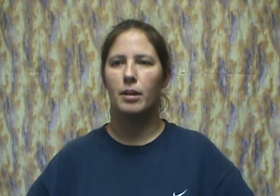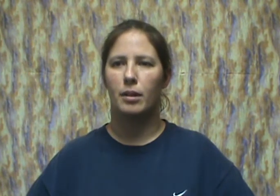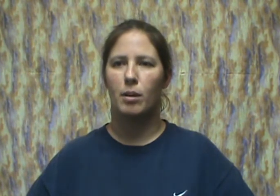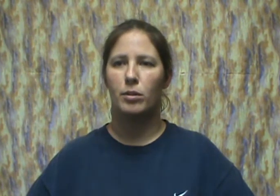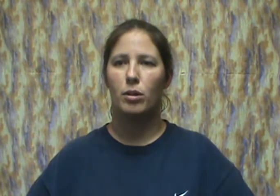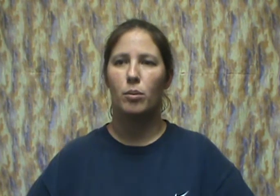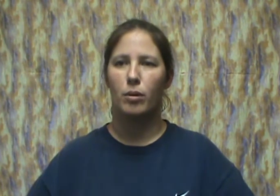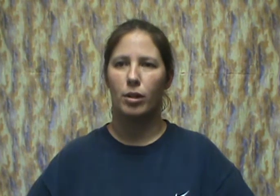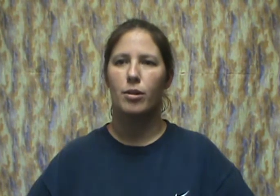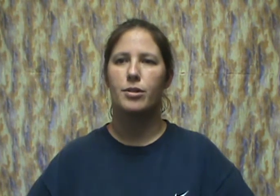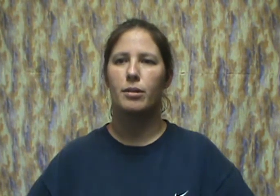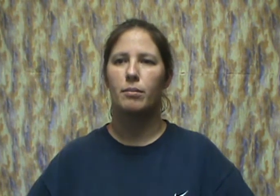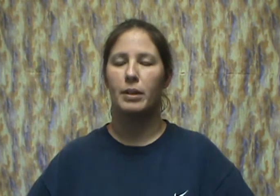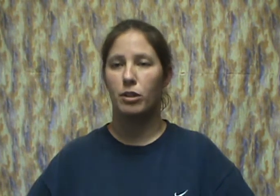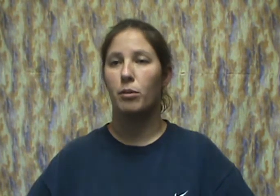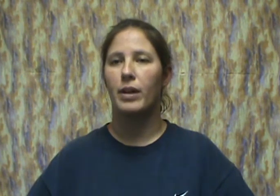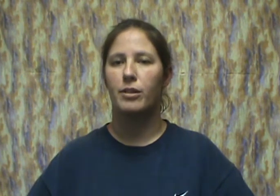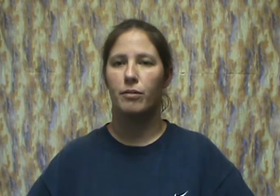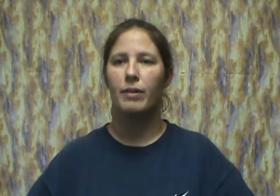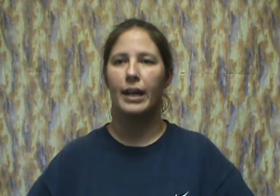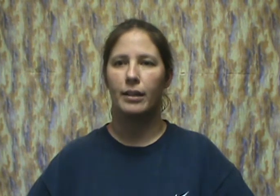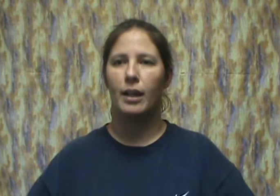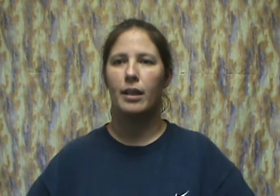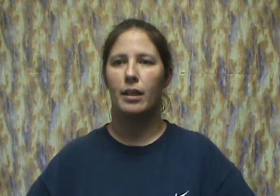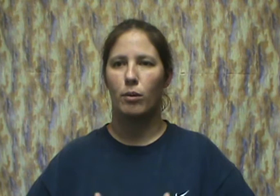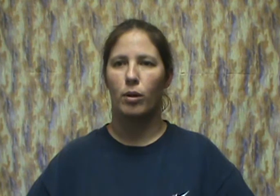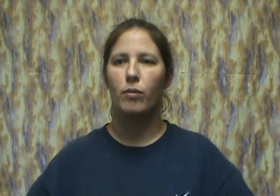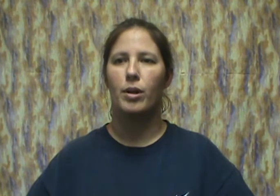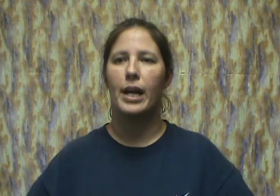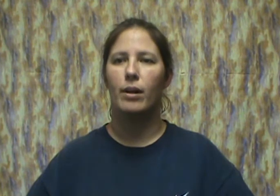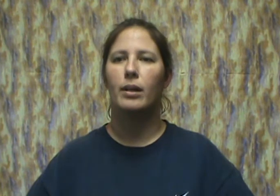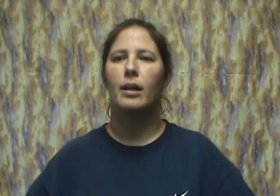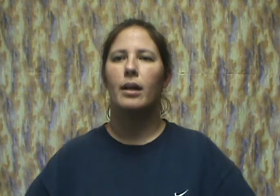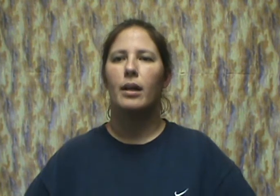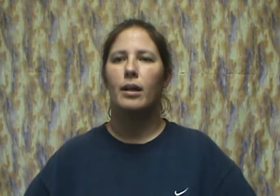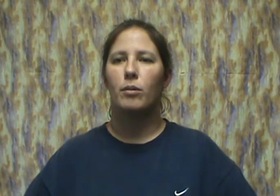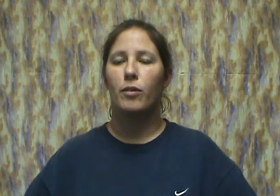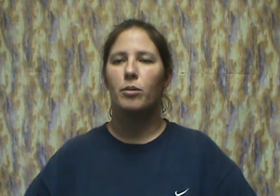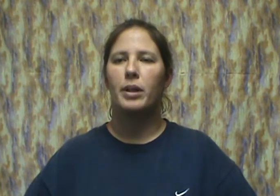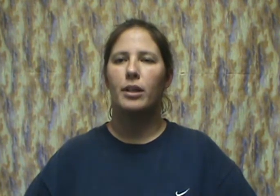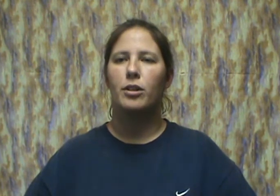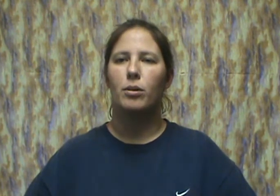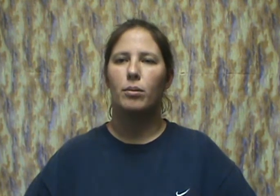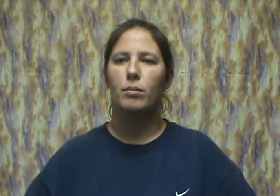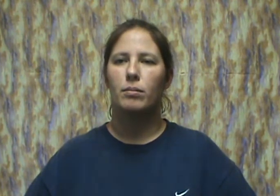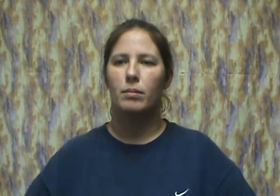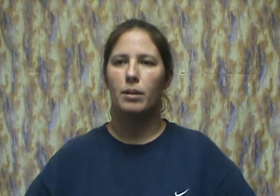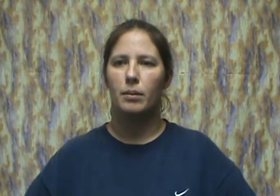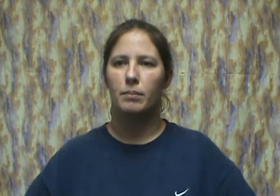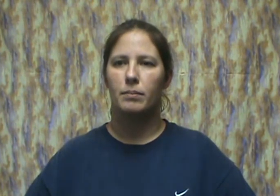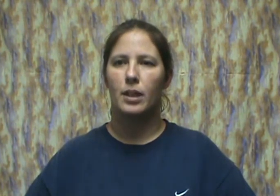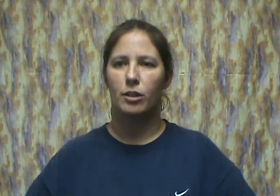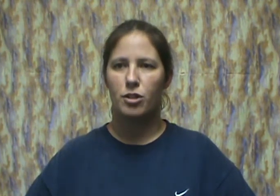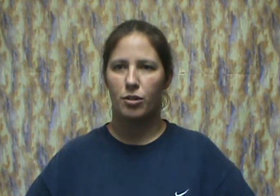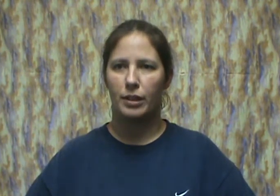a couple of co-workers, my supervisor, in fact, that I work for now, referred me to Dr. Sherling.